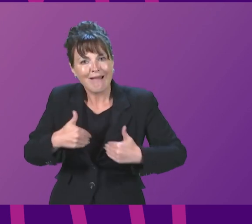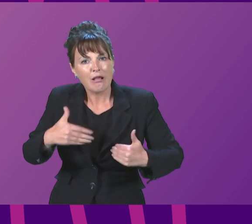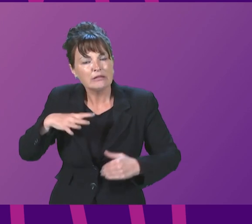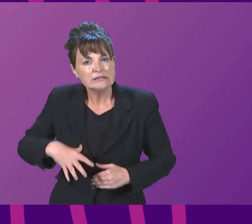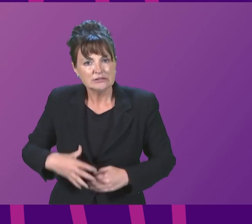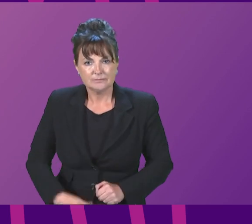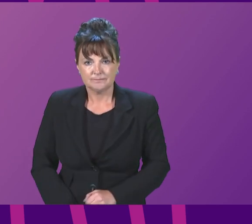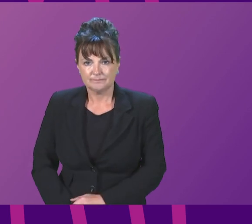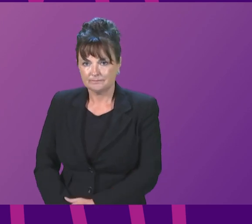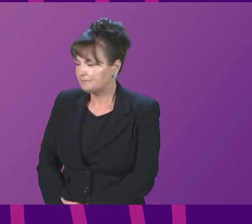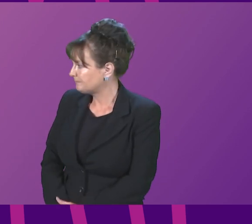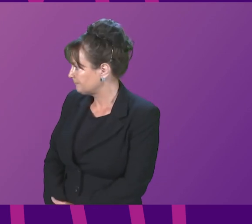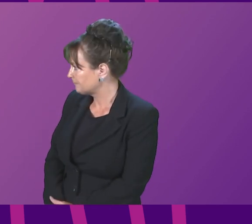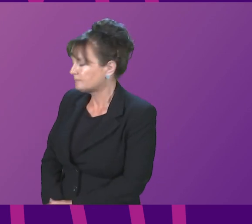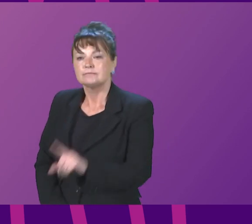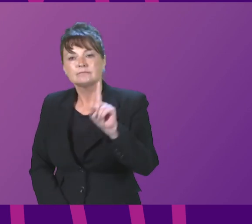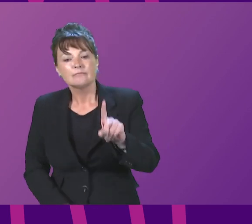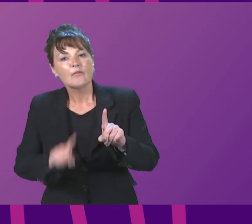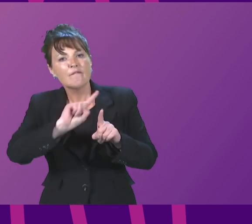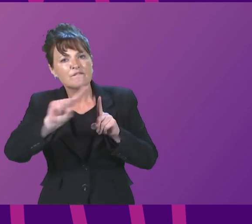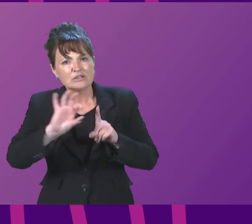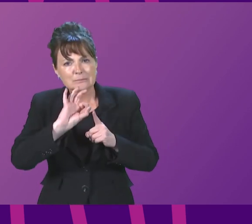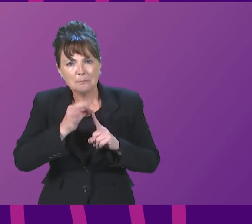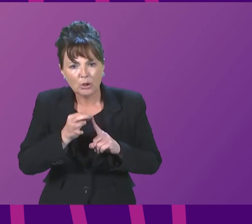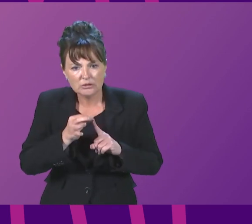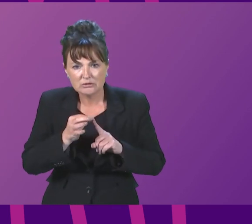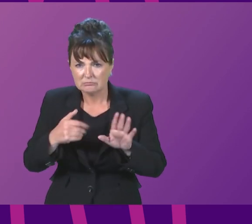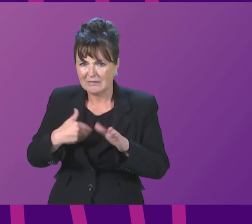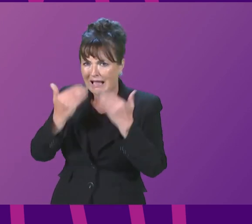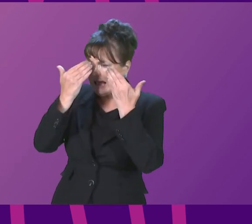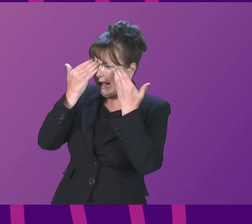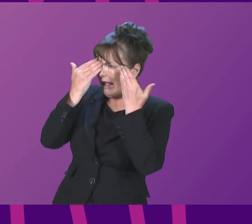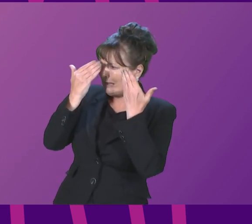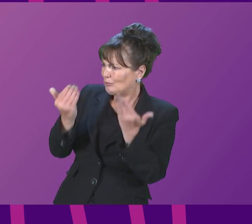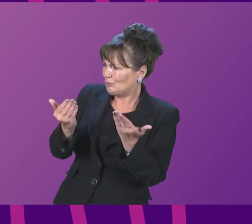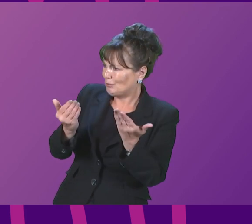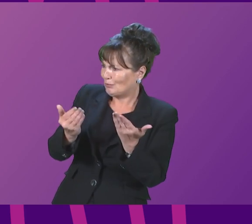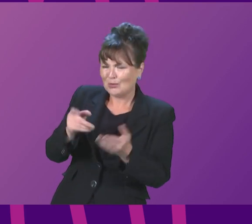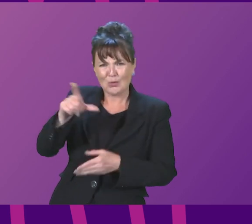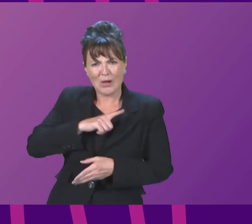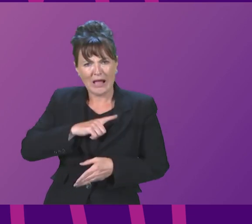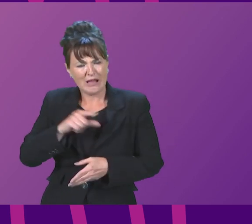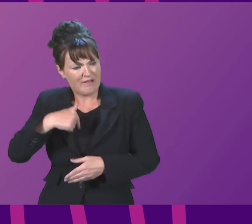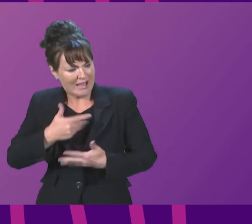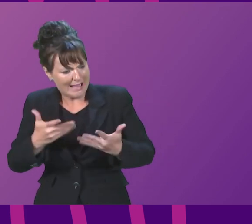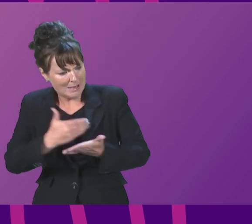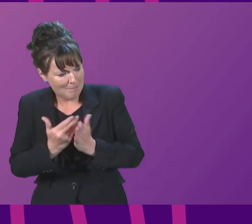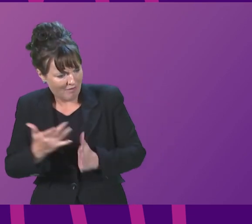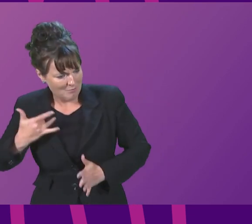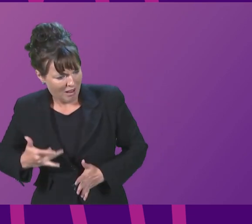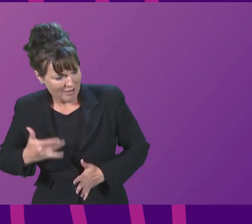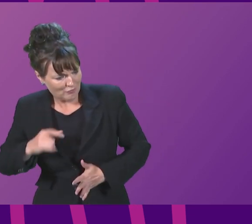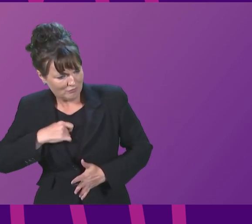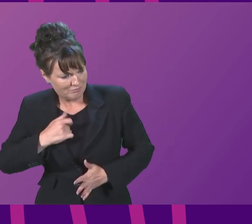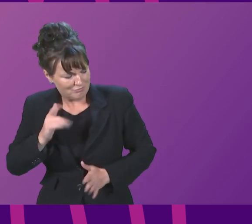on Oliver Mundell's first point while I'm not sure there's any aspect of my life that the Tories wouldn't seek to politicise if they thought they could